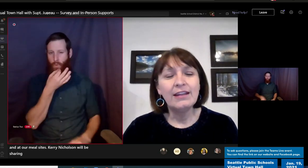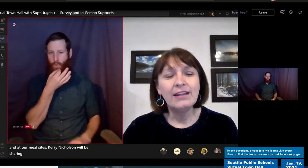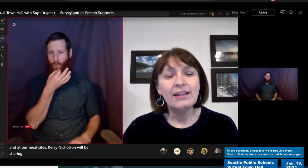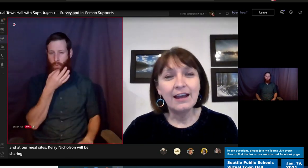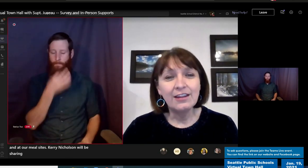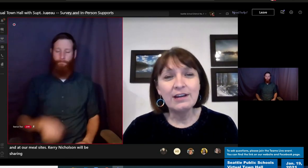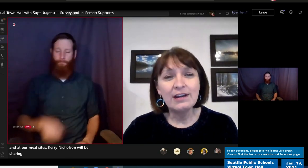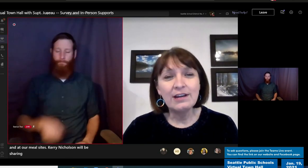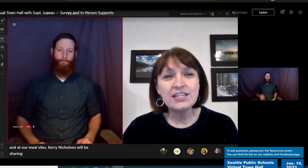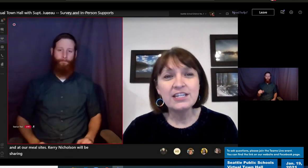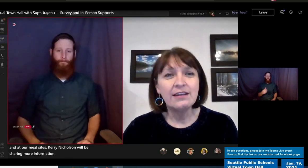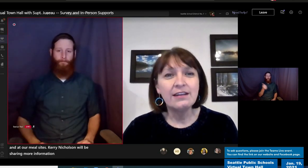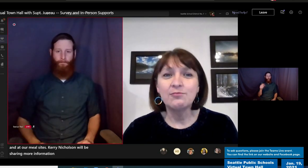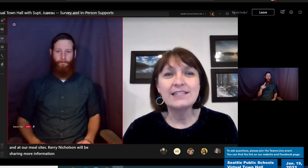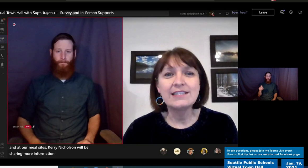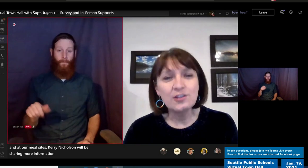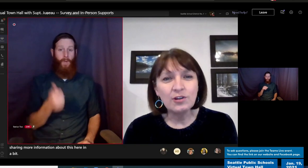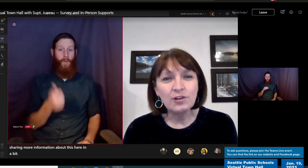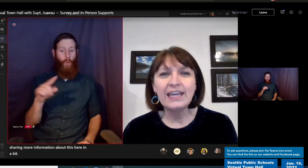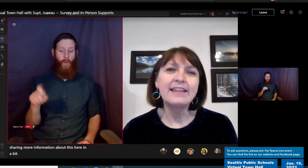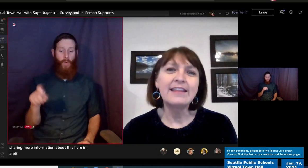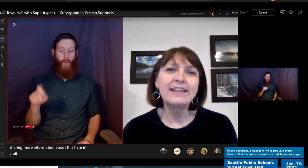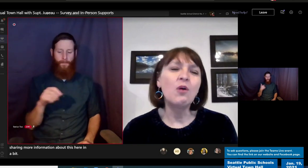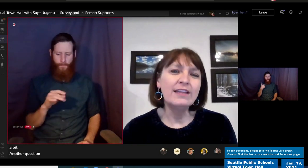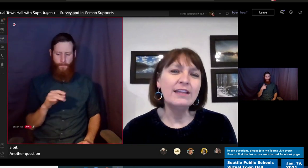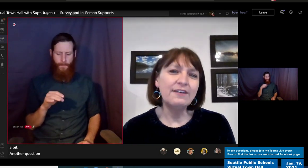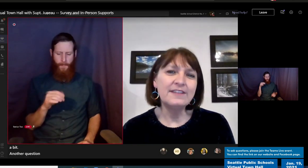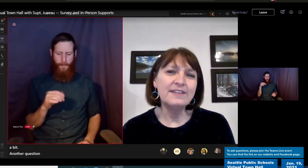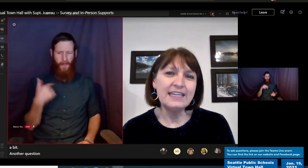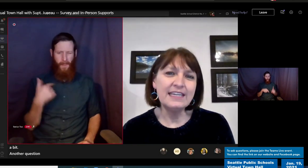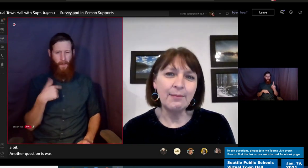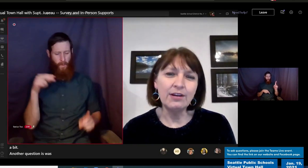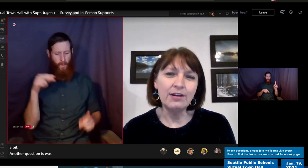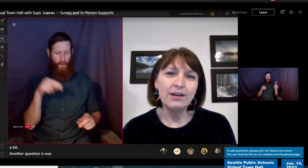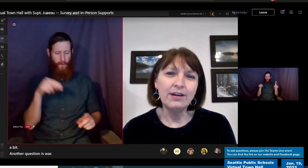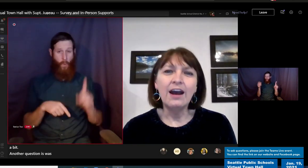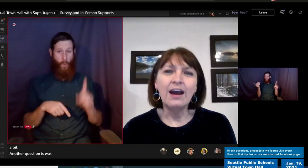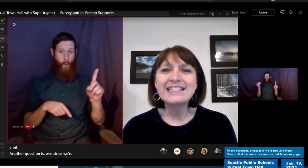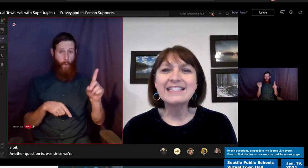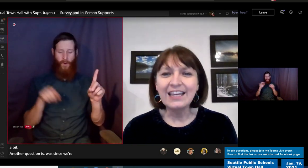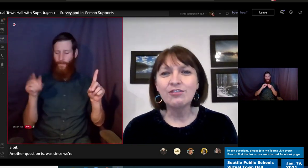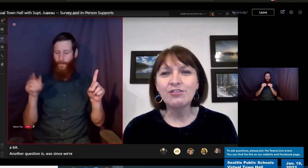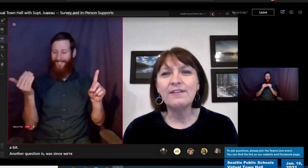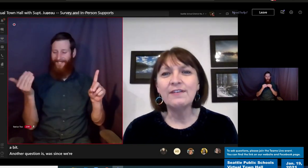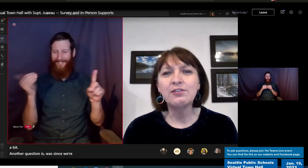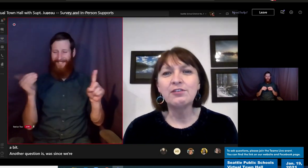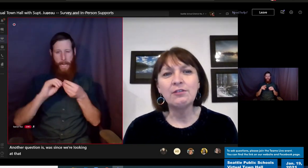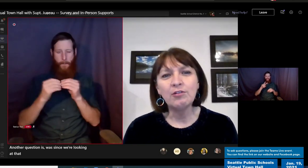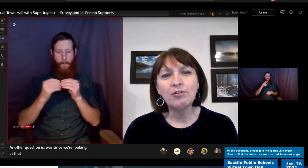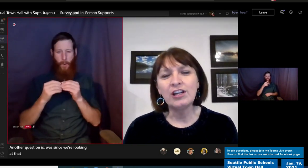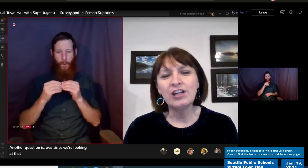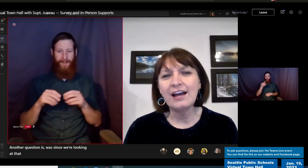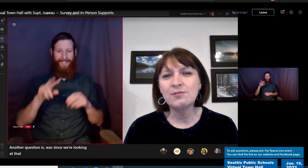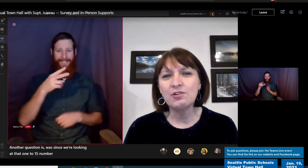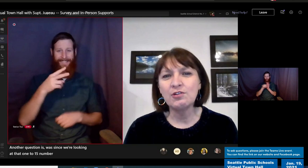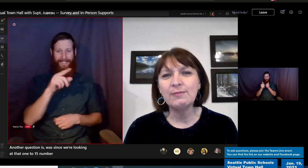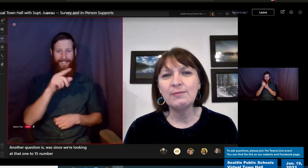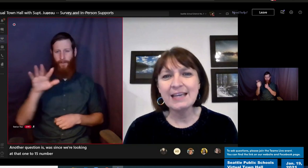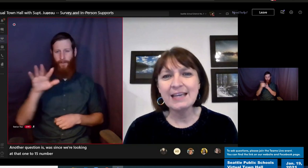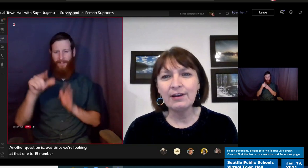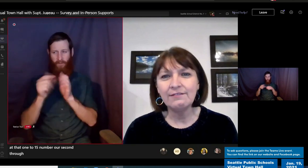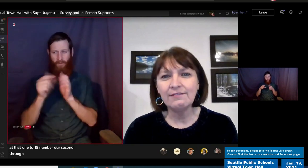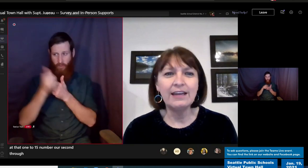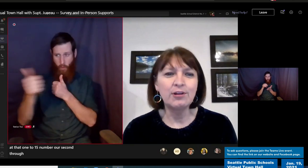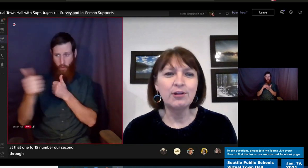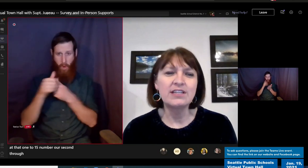Another question was, since we're looking at that 1 to 15 number, are 2nd through 5th grade remote learning classrooms going to be separated